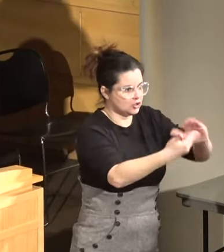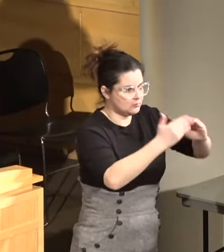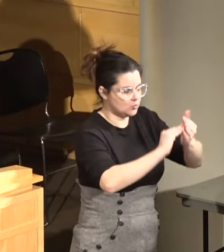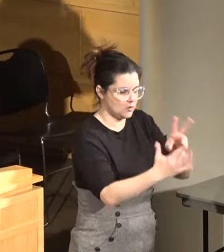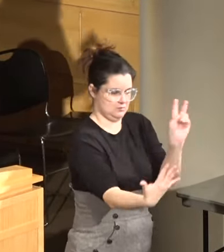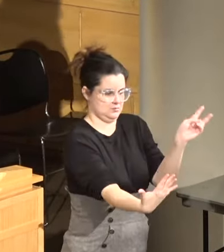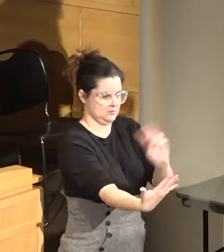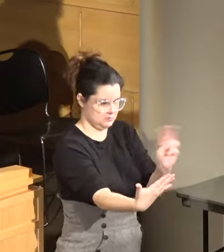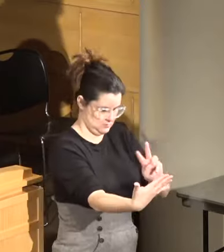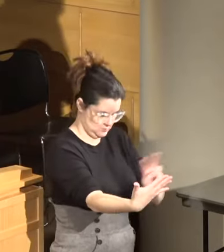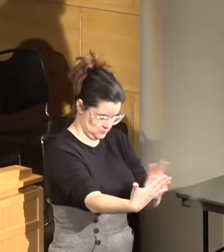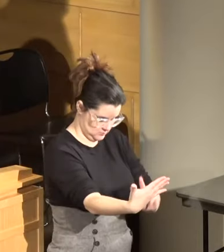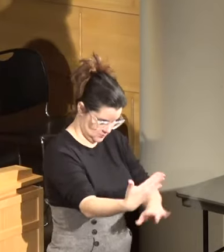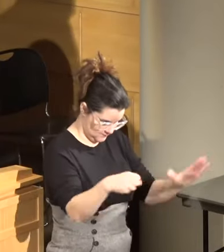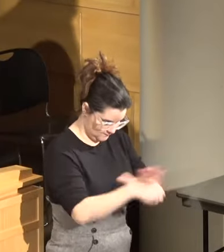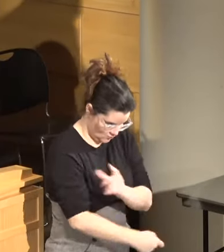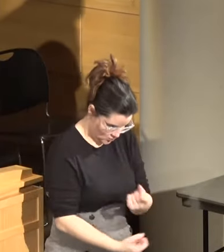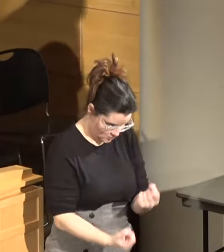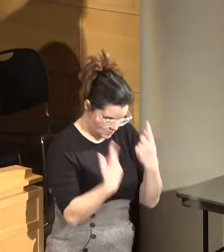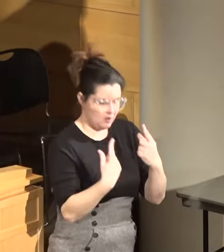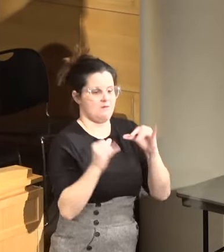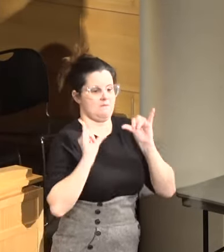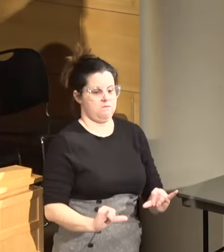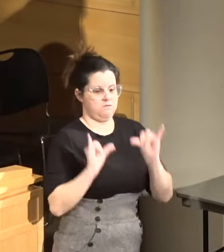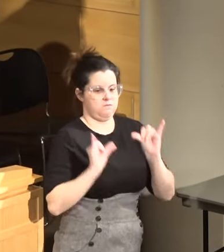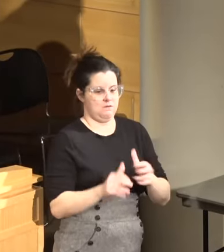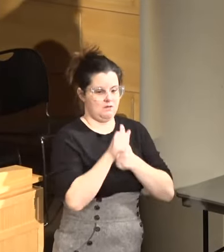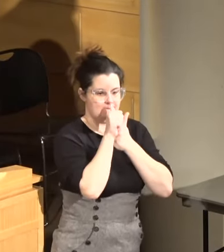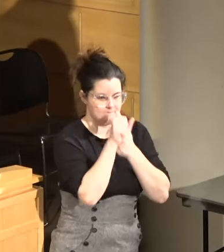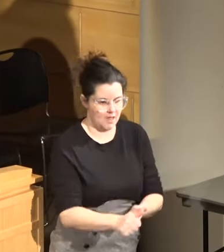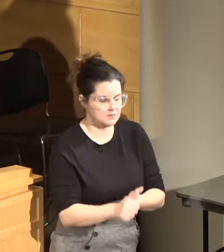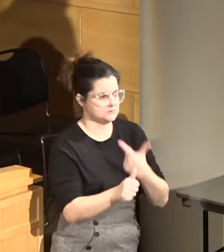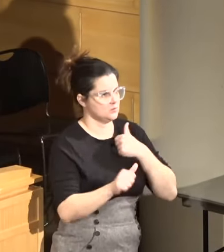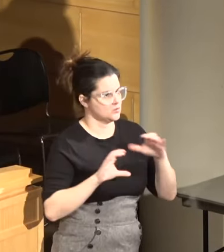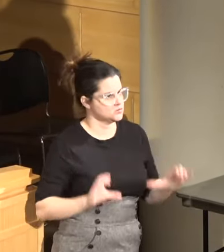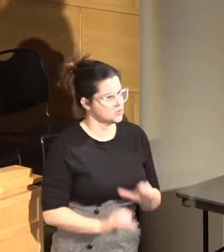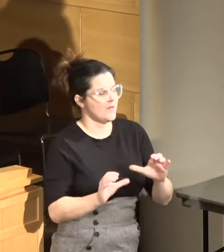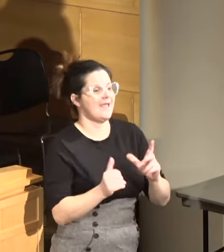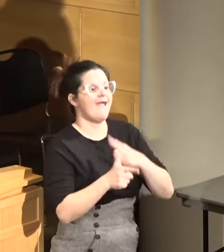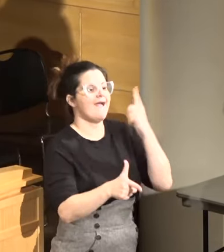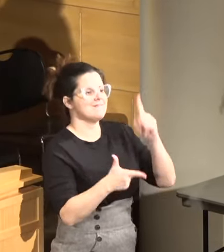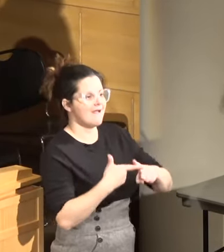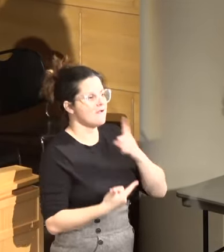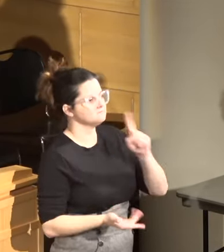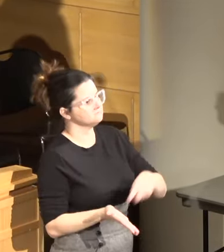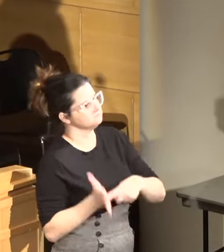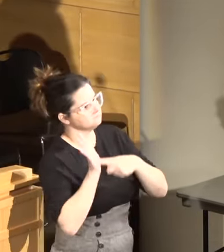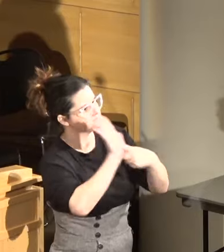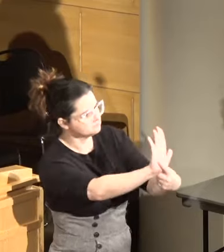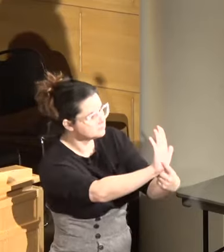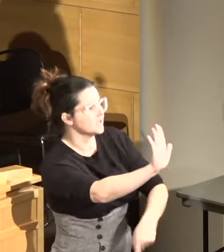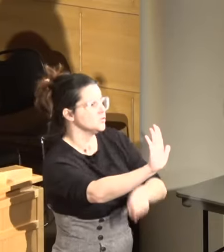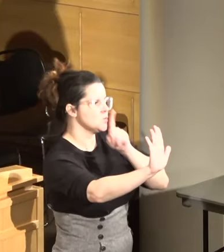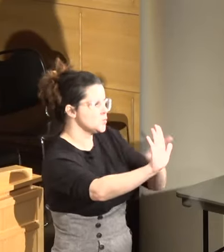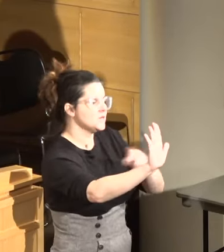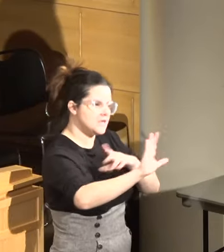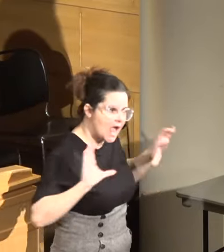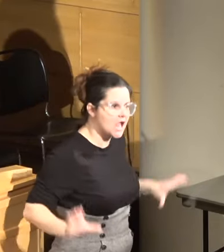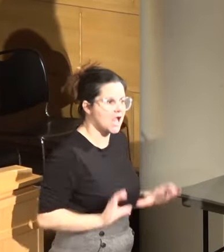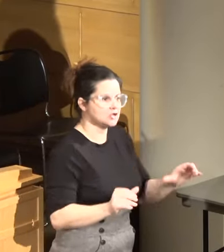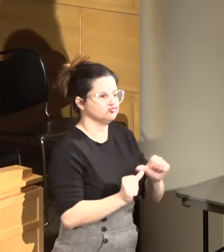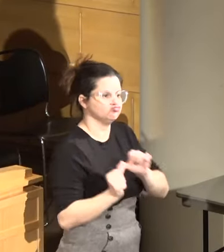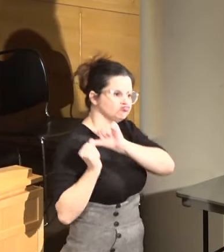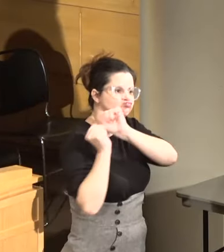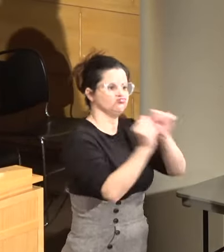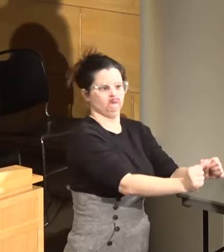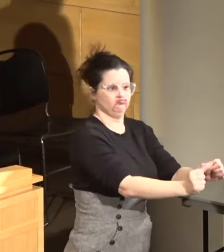understand the compliance assessments that we're making, and being able to really take the action that's long